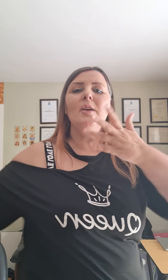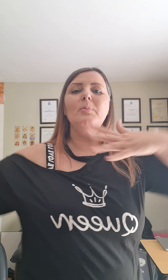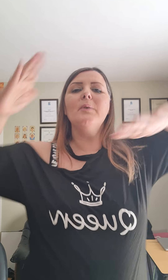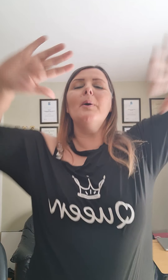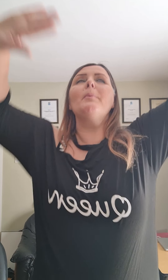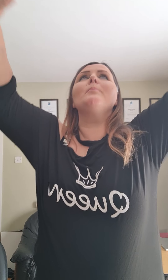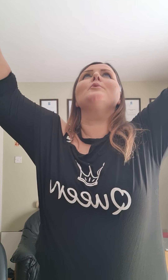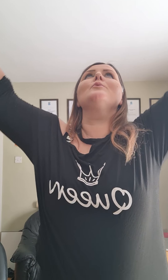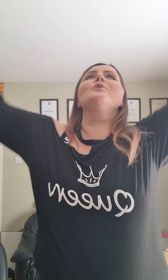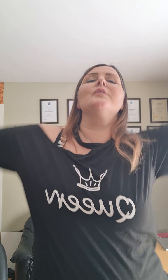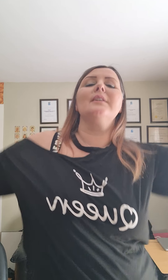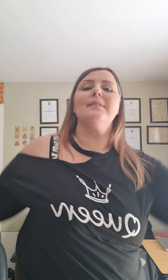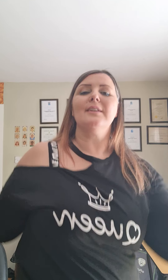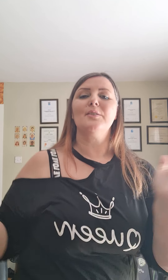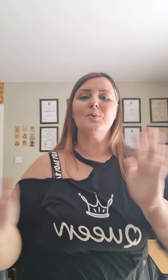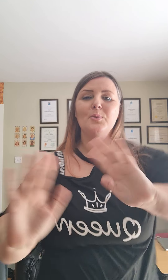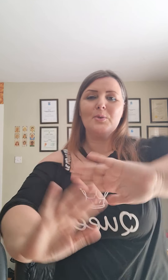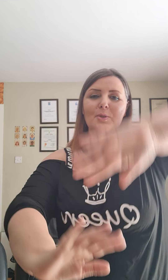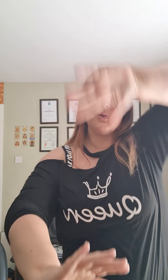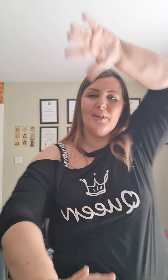the be seen in the right.